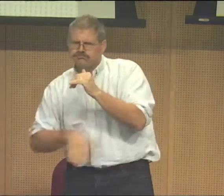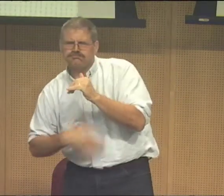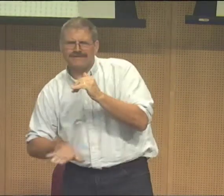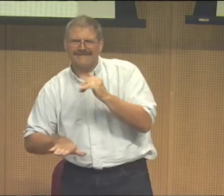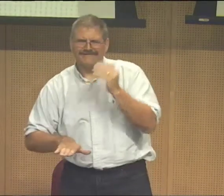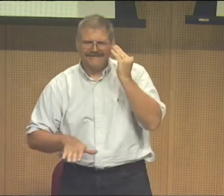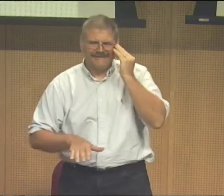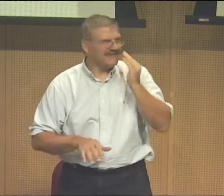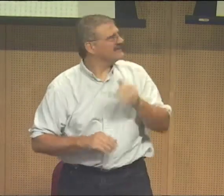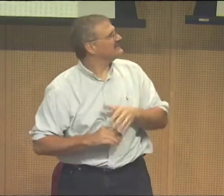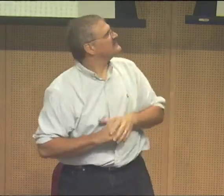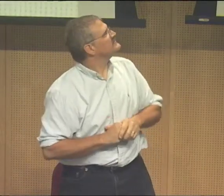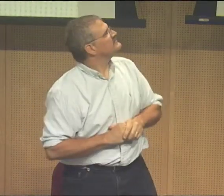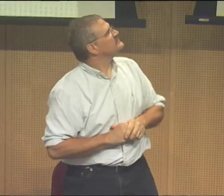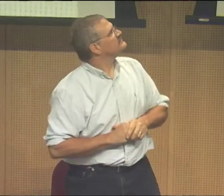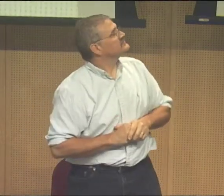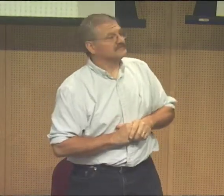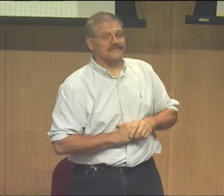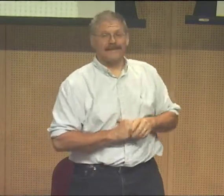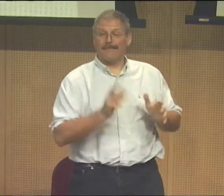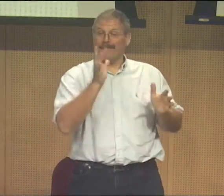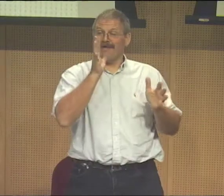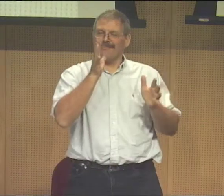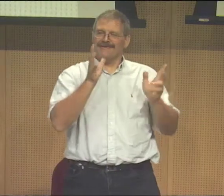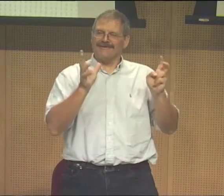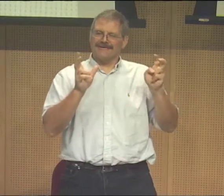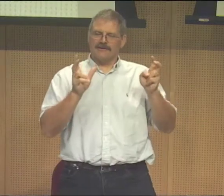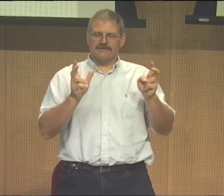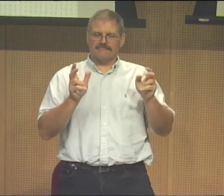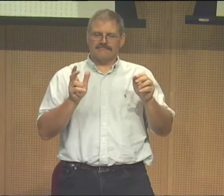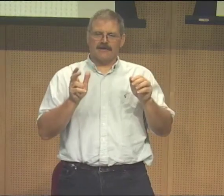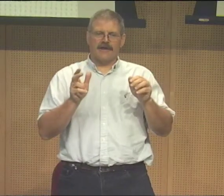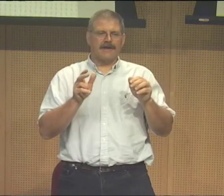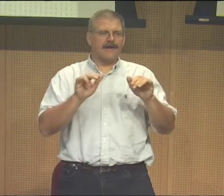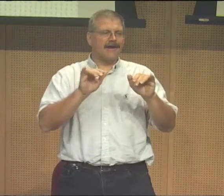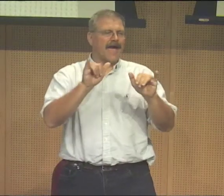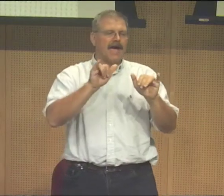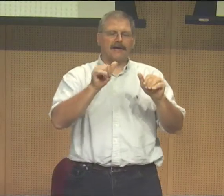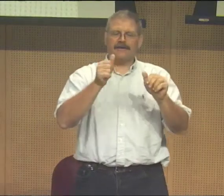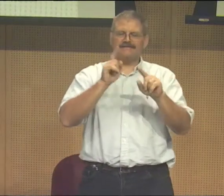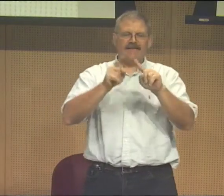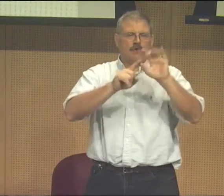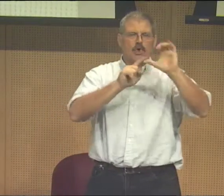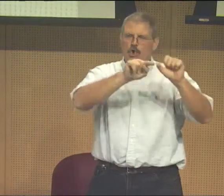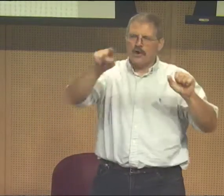fecund and fertile looking woman is showing the birth of the language and the culture, being able to thread.